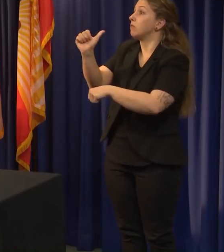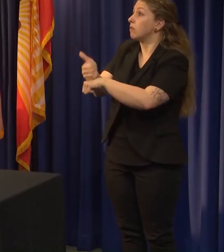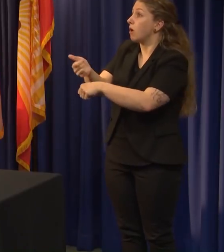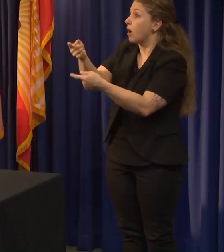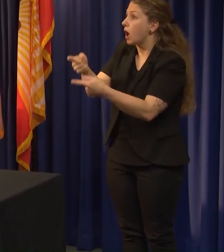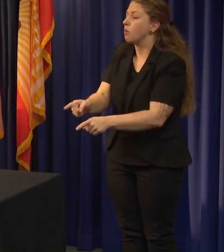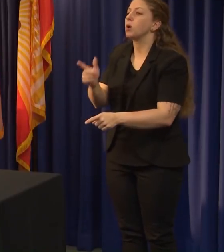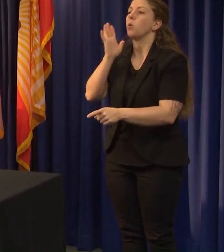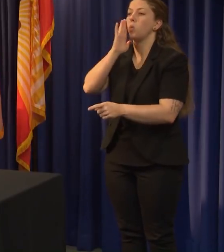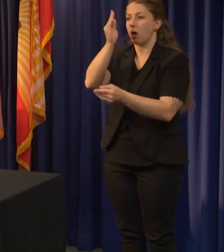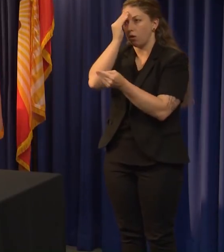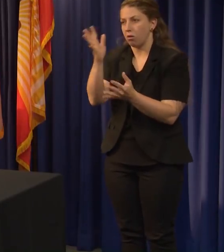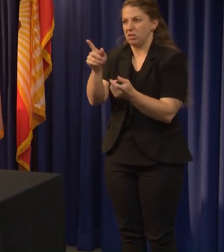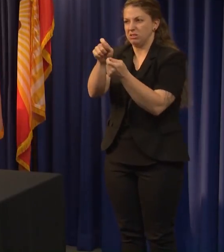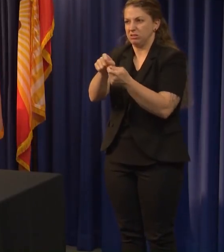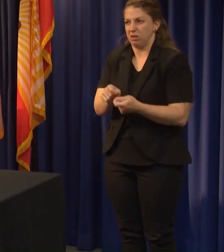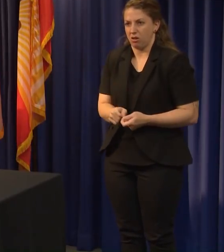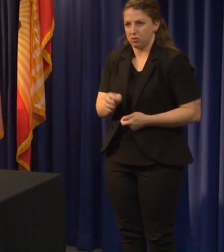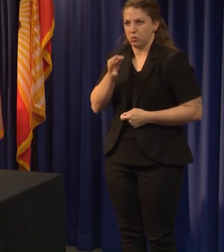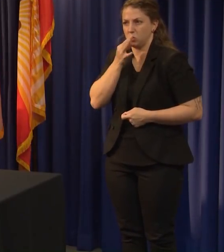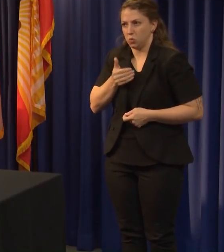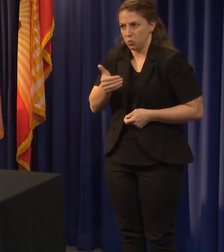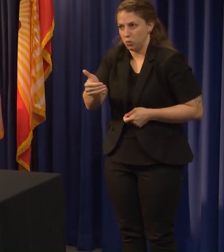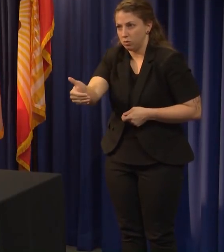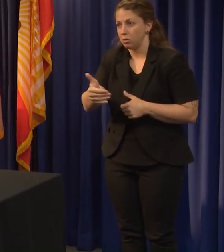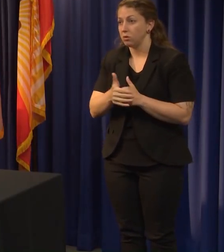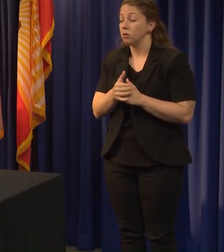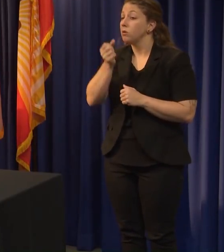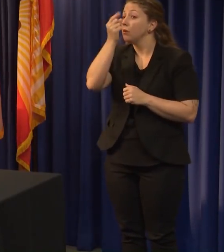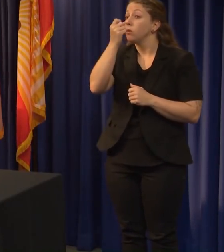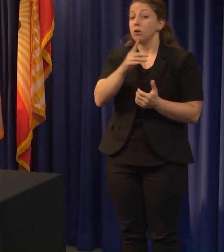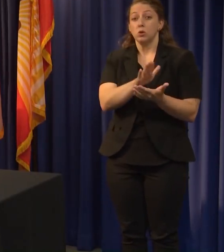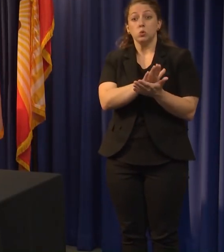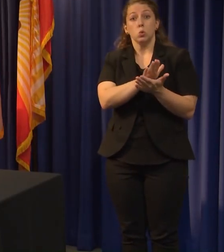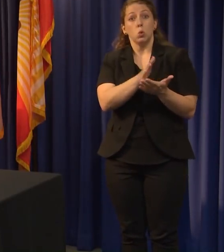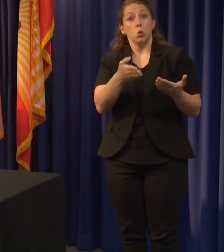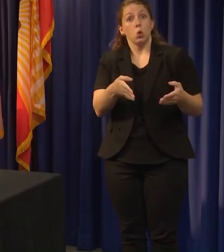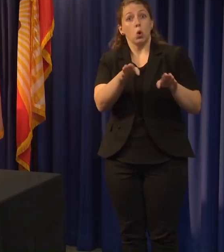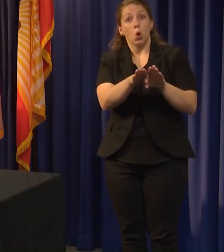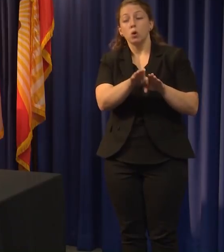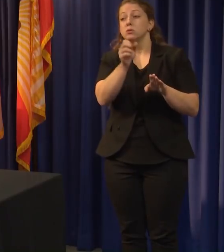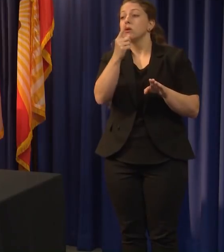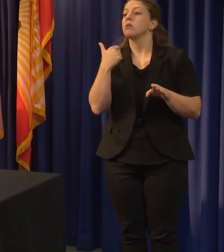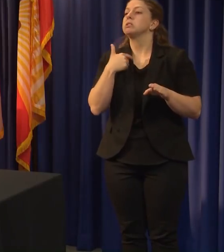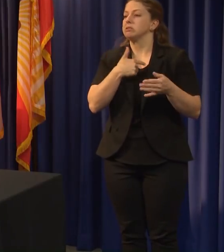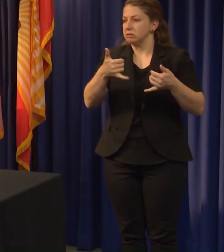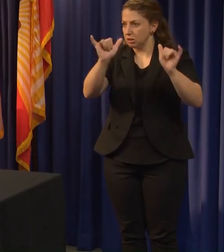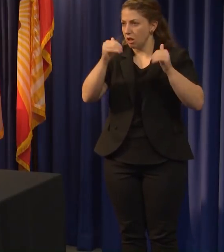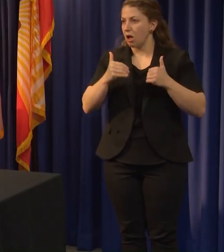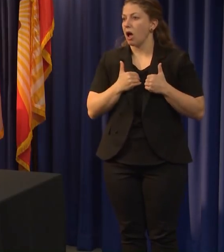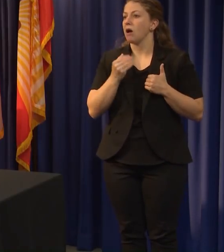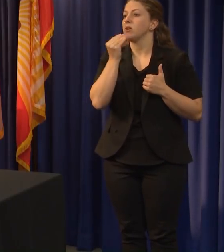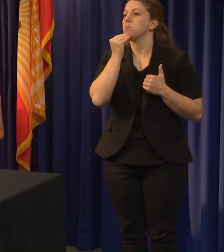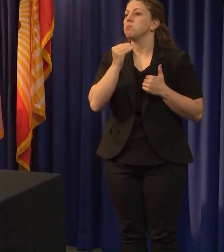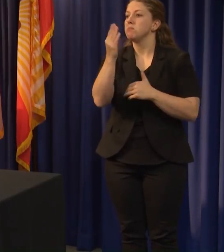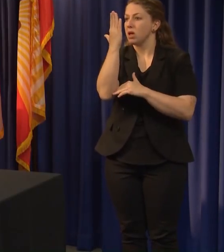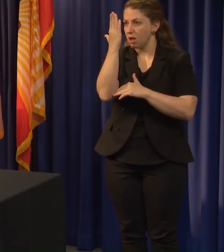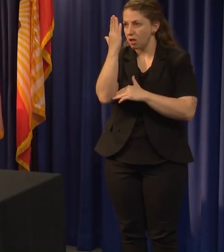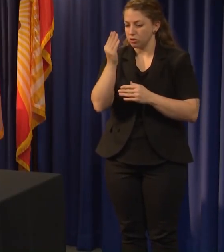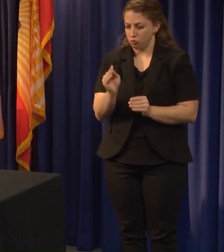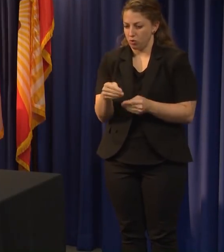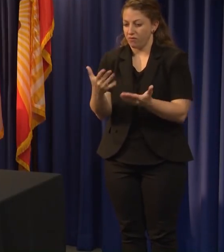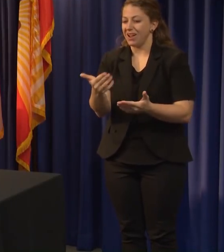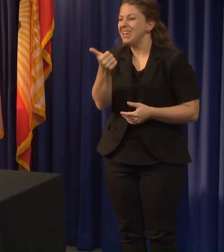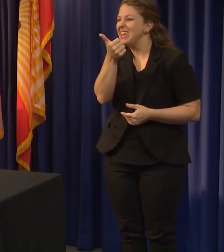As a reminder, while Duval County Public Schools are out this week, meals are being provided for school-aged children. They can be picked up at any traditional